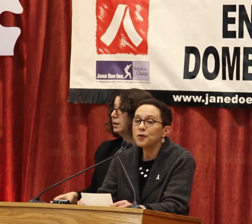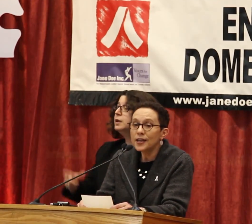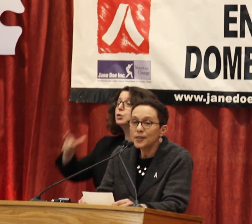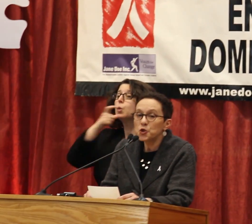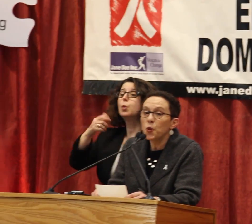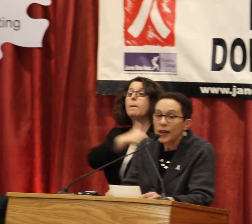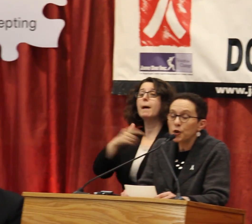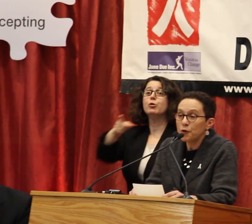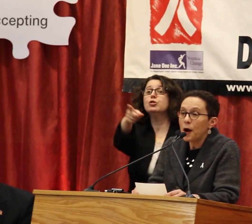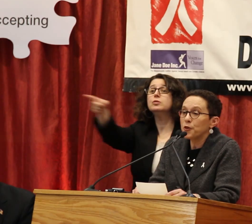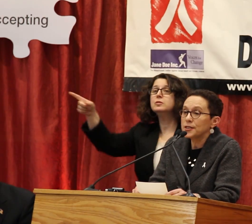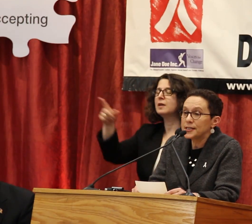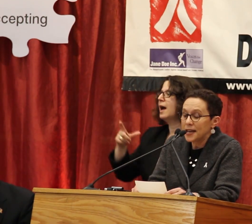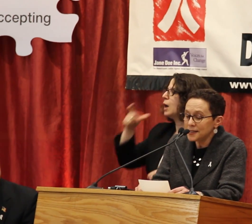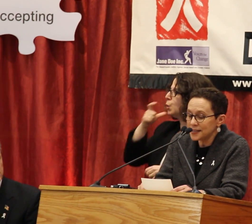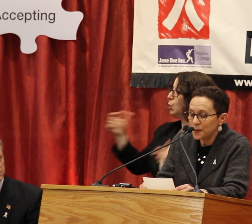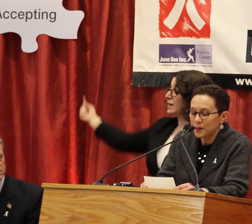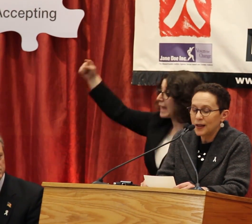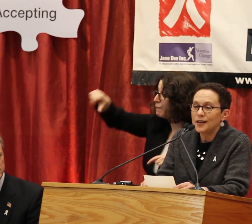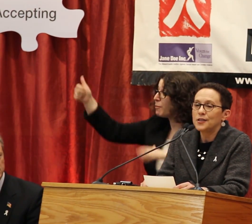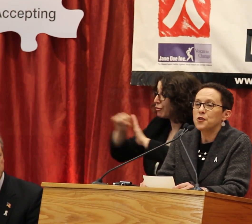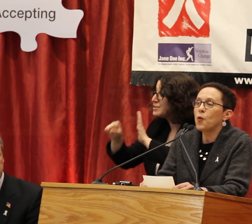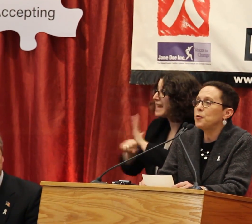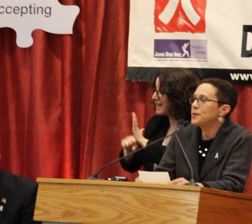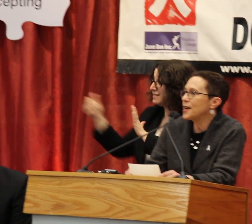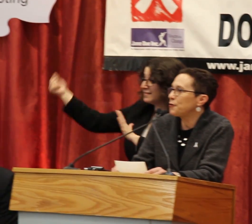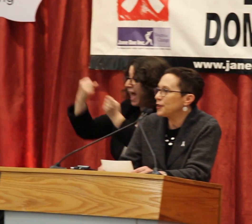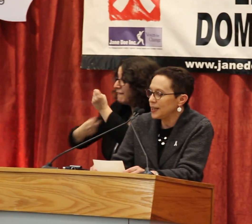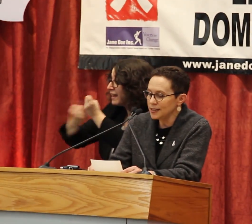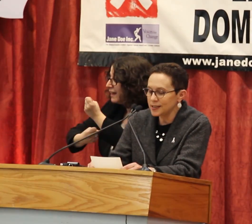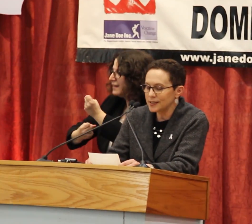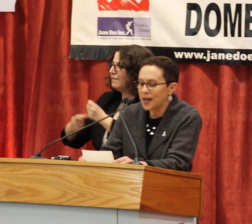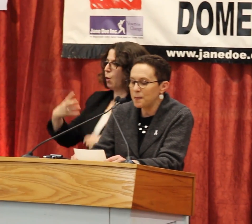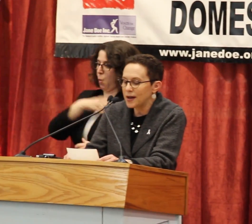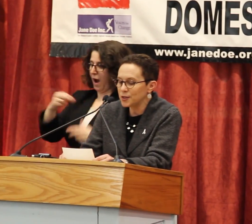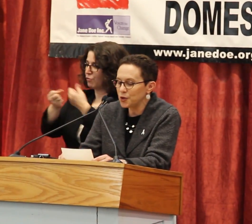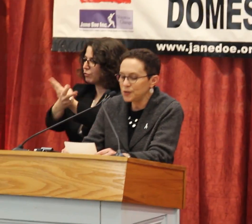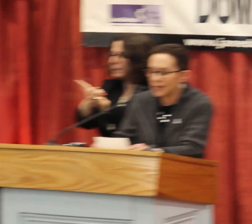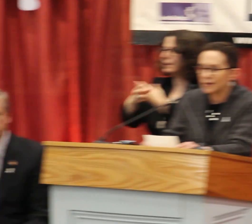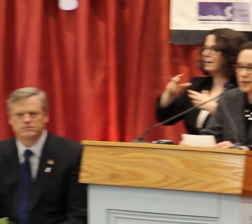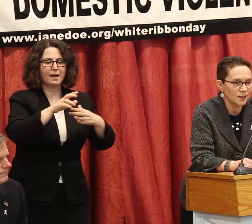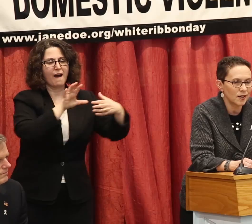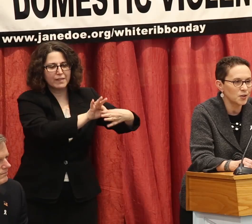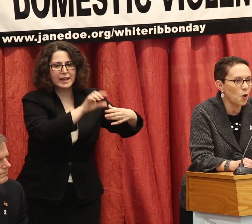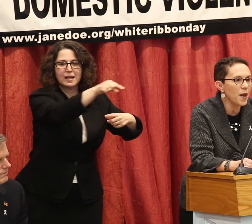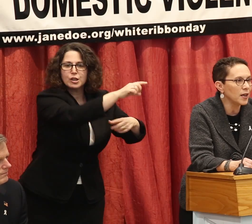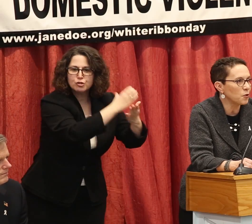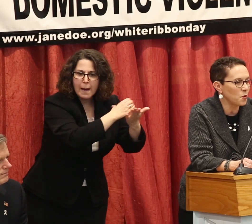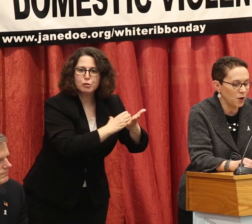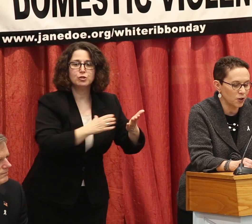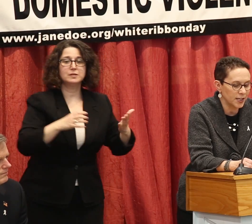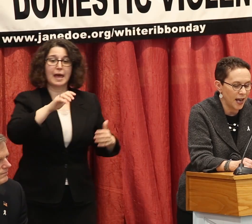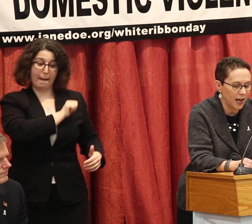to advocates who are here from other states, to the White Ribbon Day affiliates and ambassadors, so